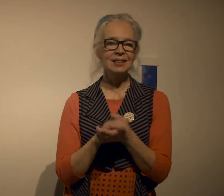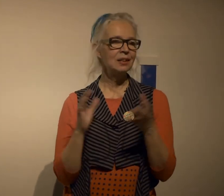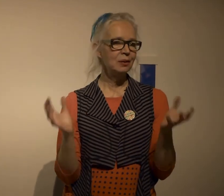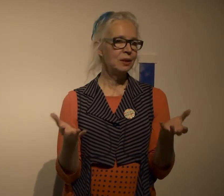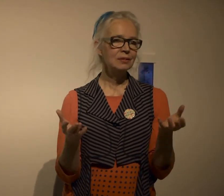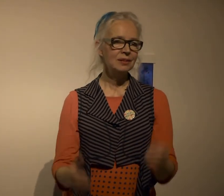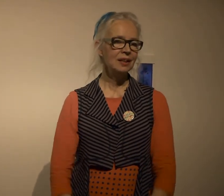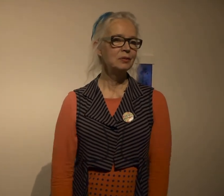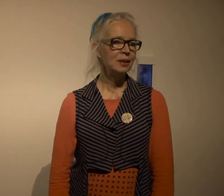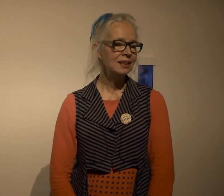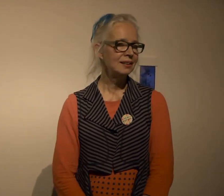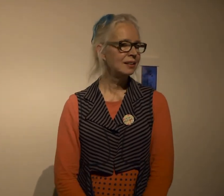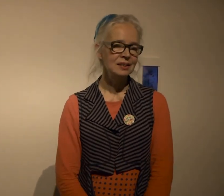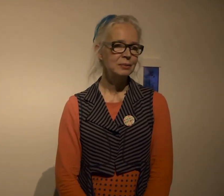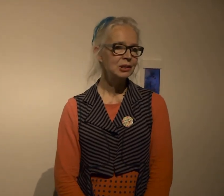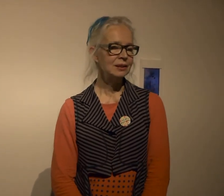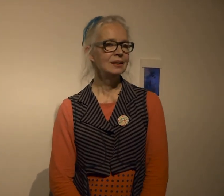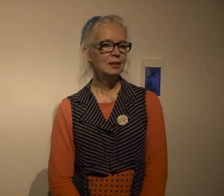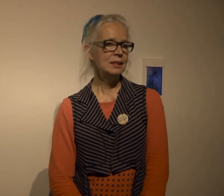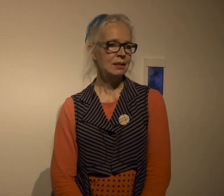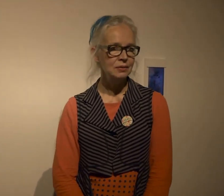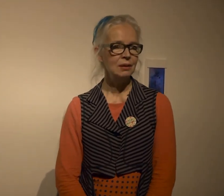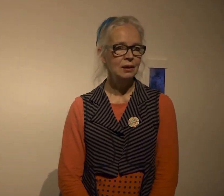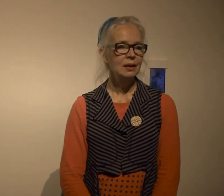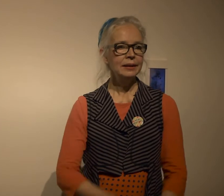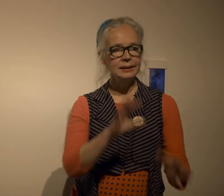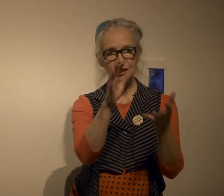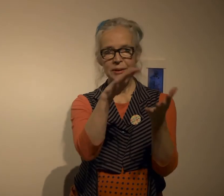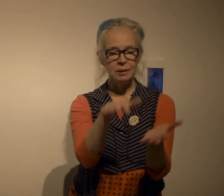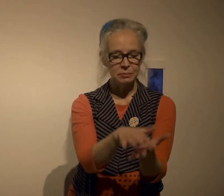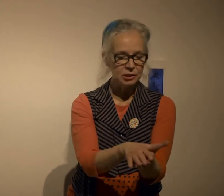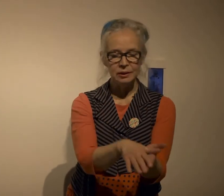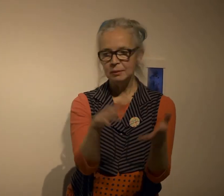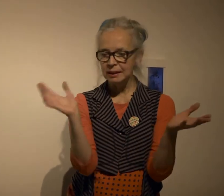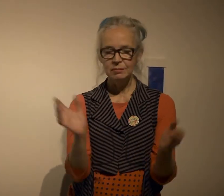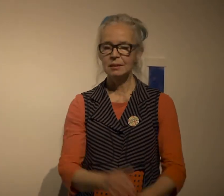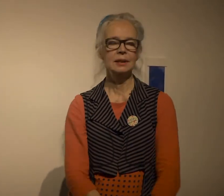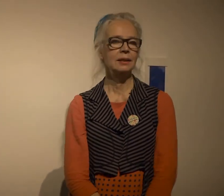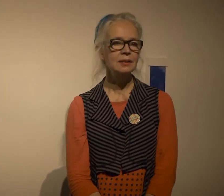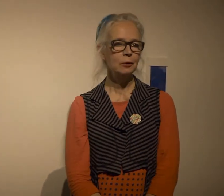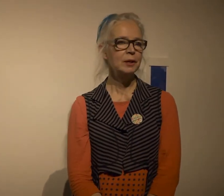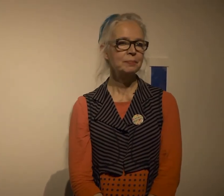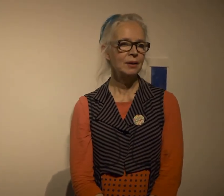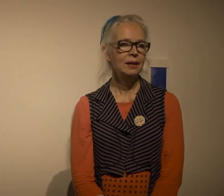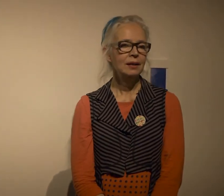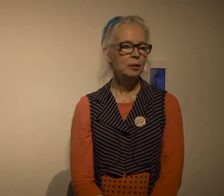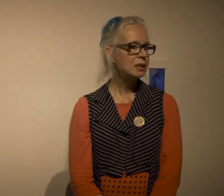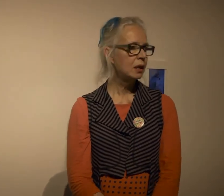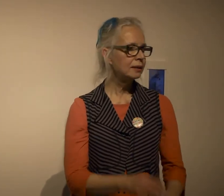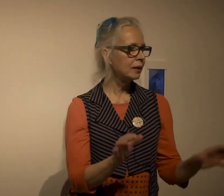like this is a wonderful kind of way to end an exhibition myself so and it just becomes material that becomes something else so I'm